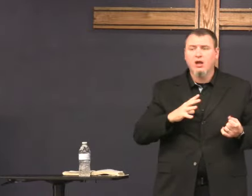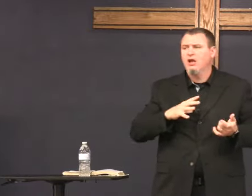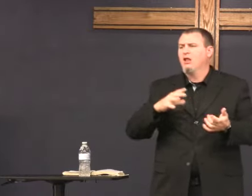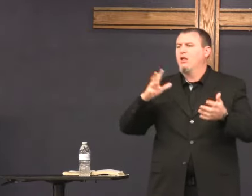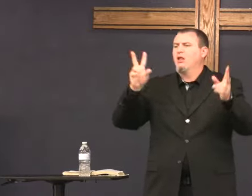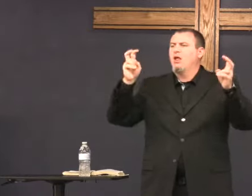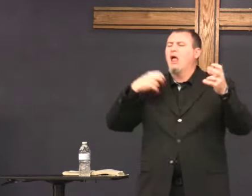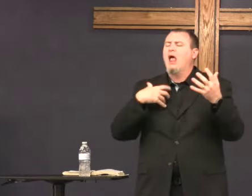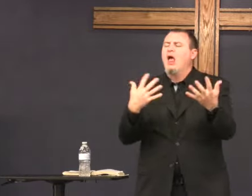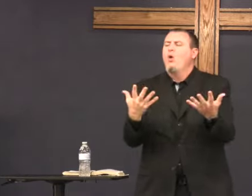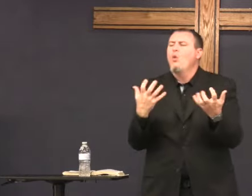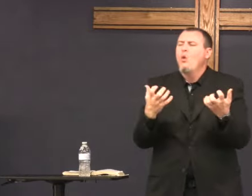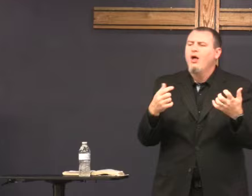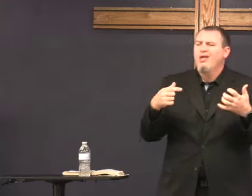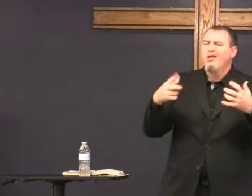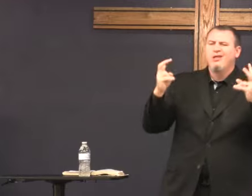bathroom, bring questions.